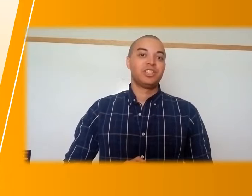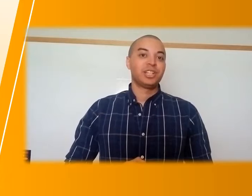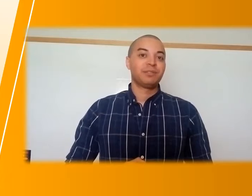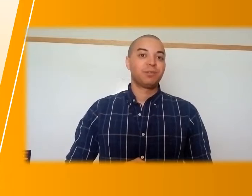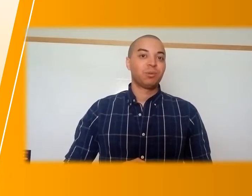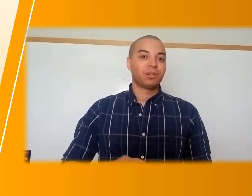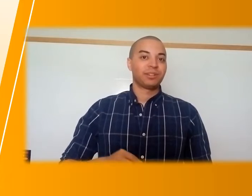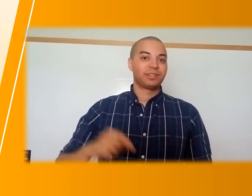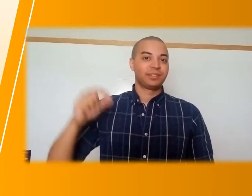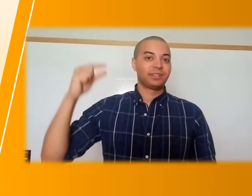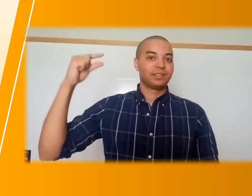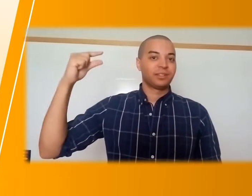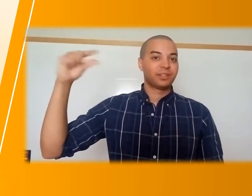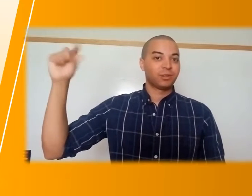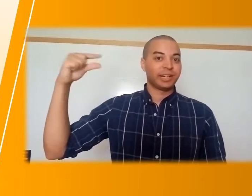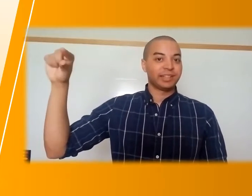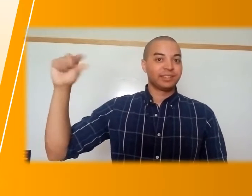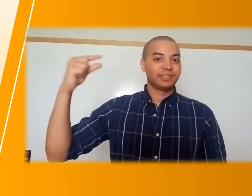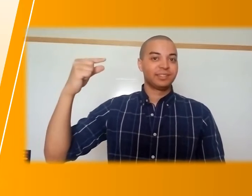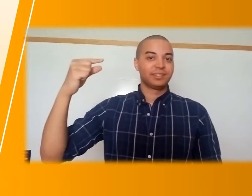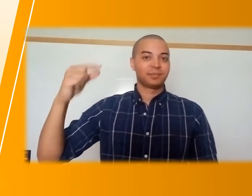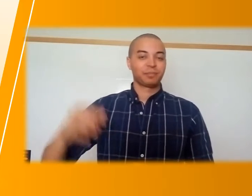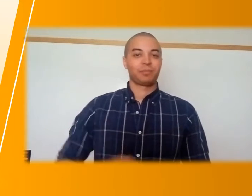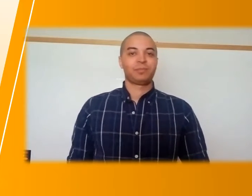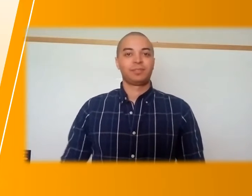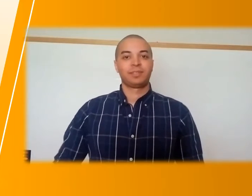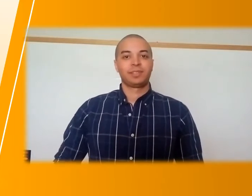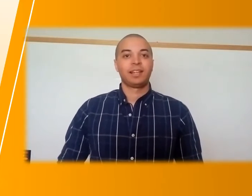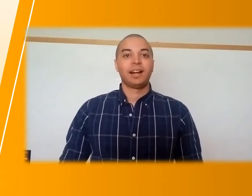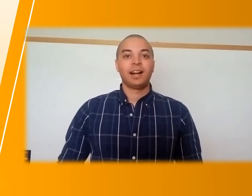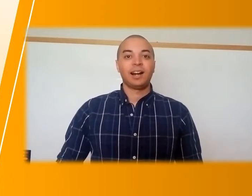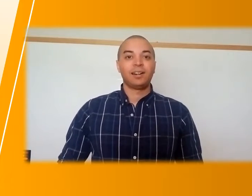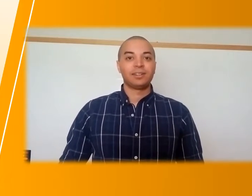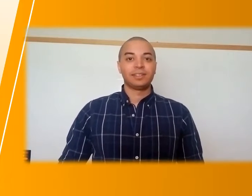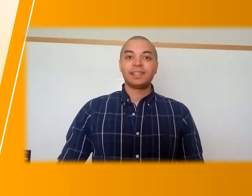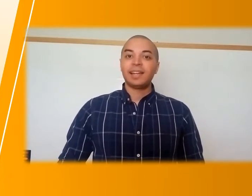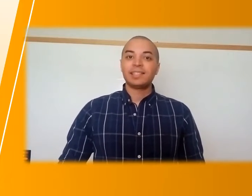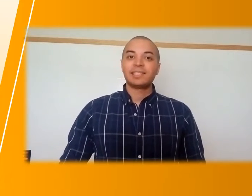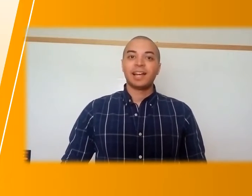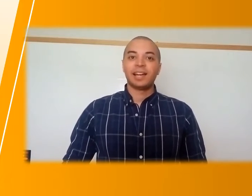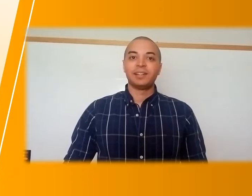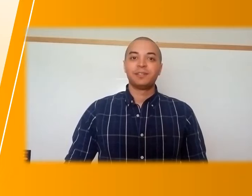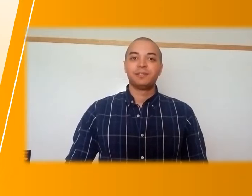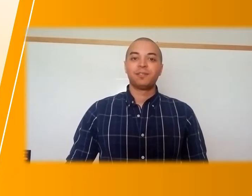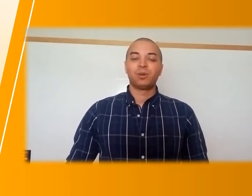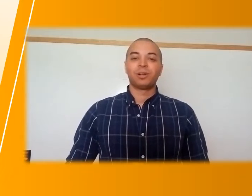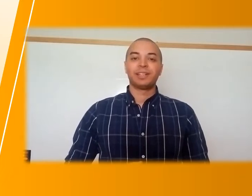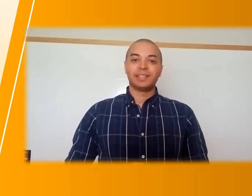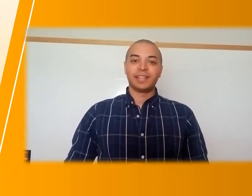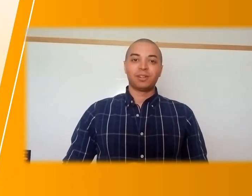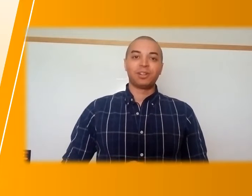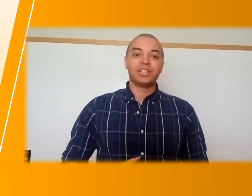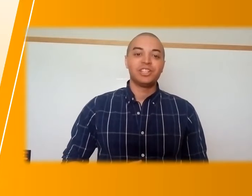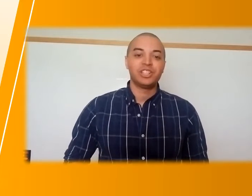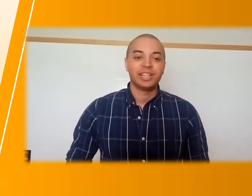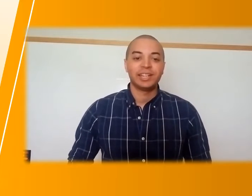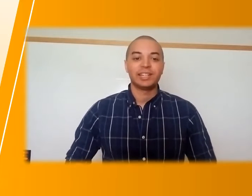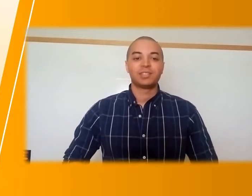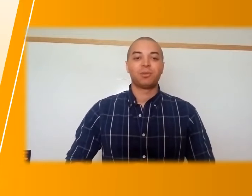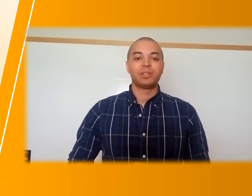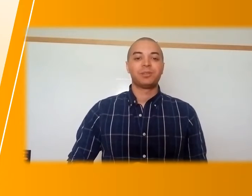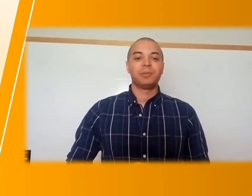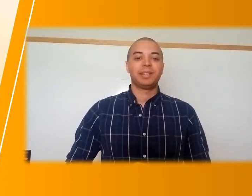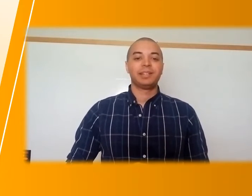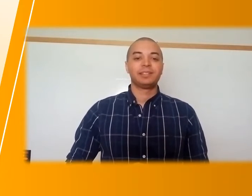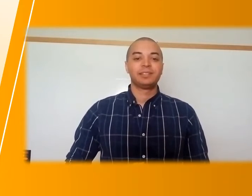G for green. Our last sign for letter G